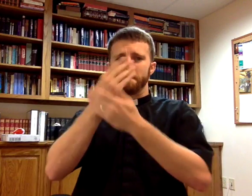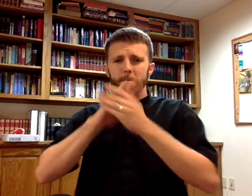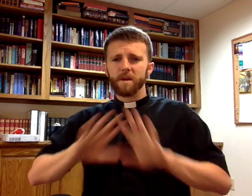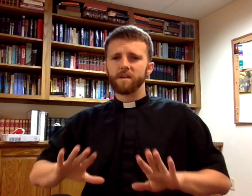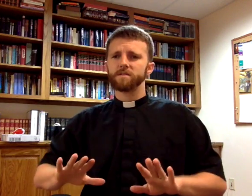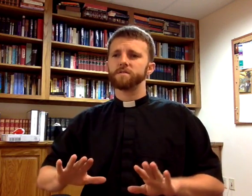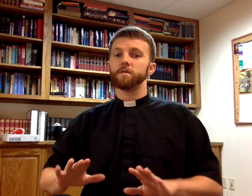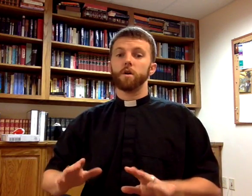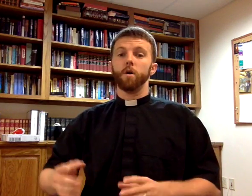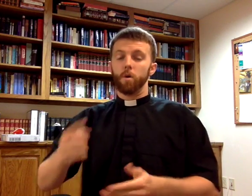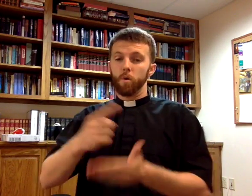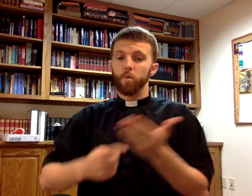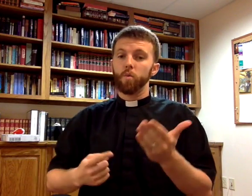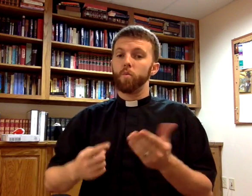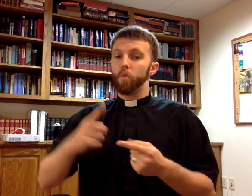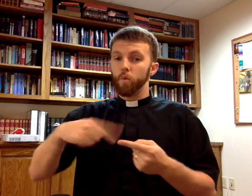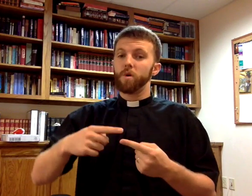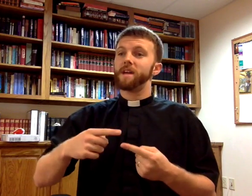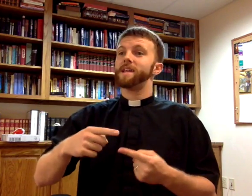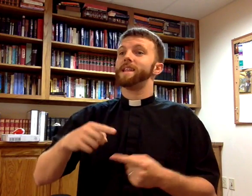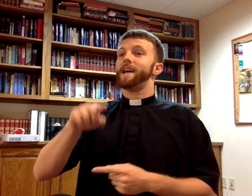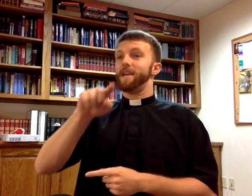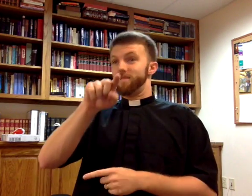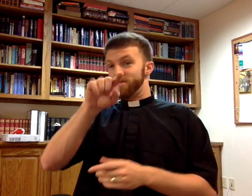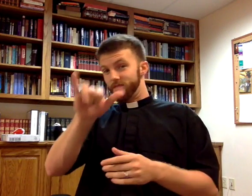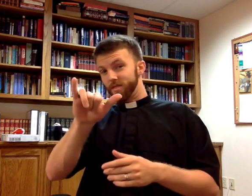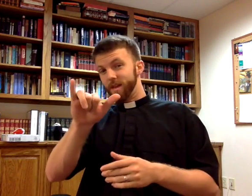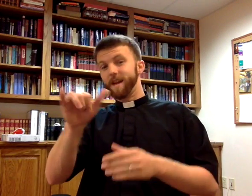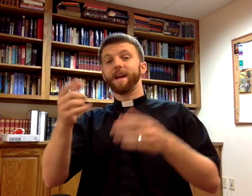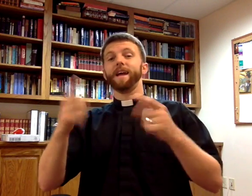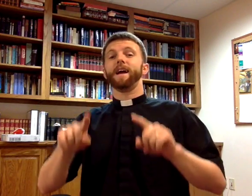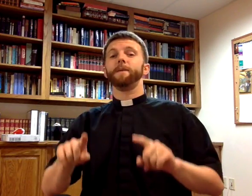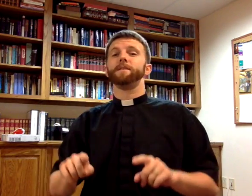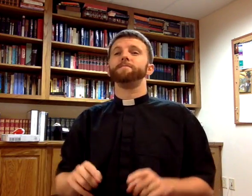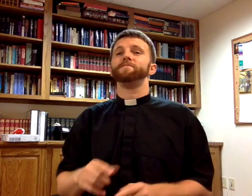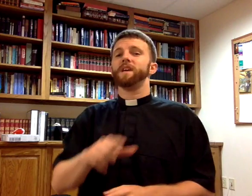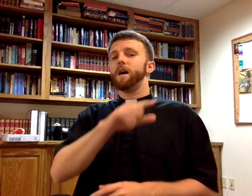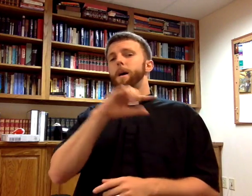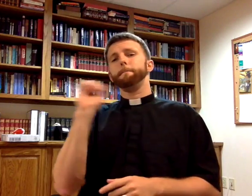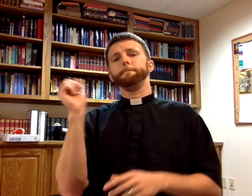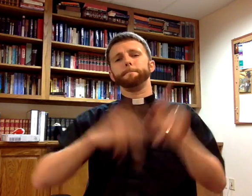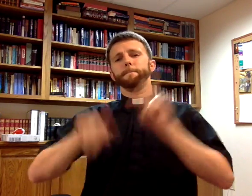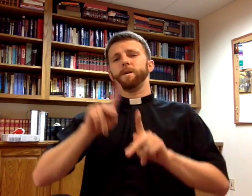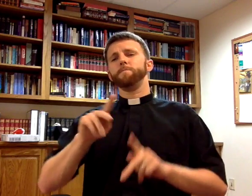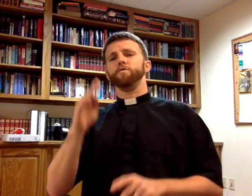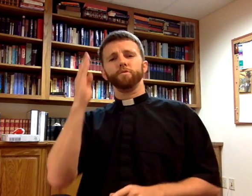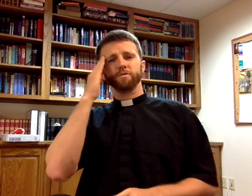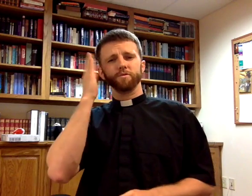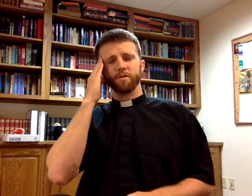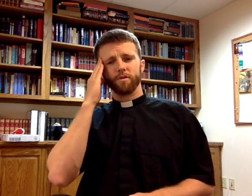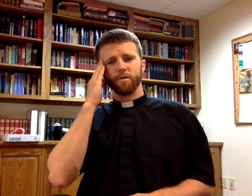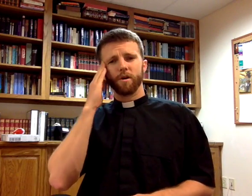has truly sent the prophet. This is the word of the Lord. Thanks be to God.